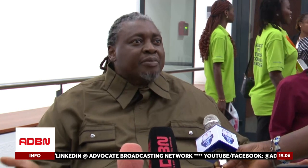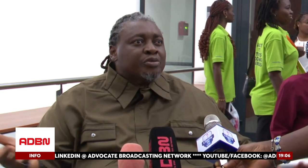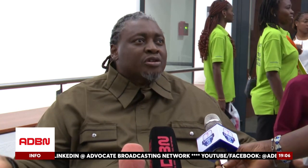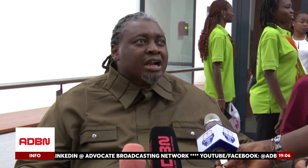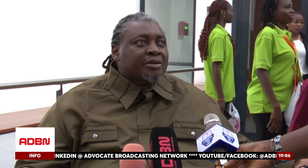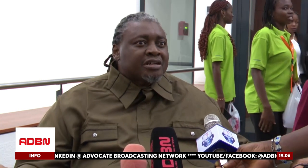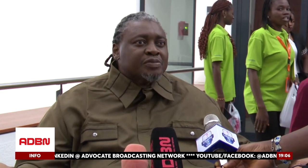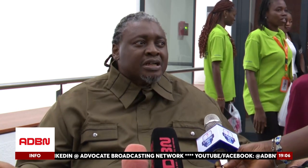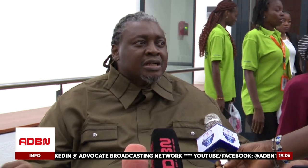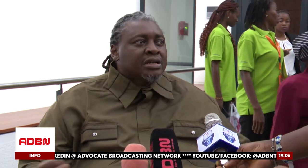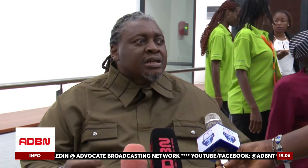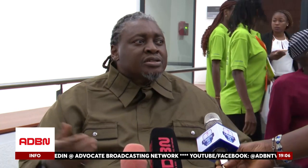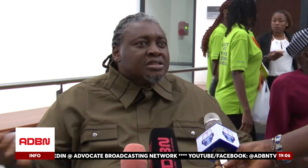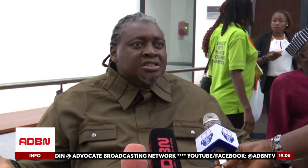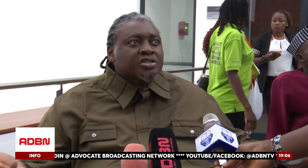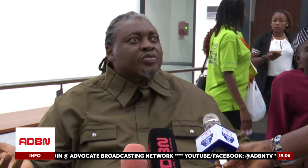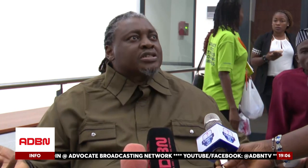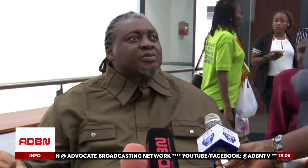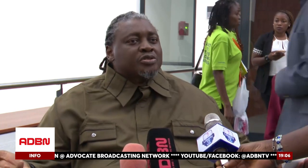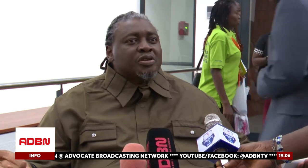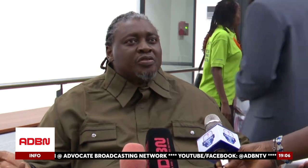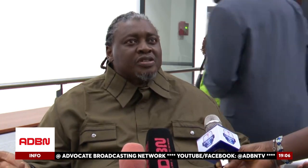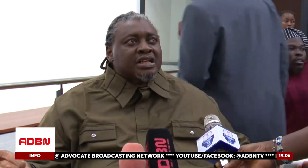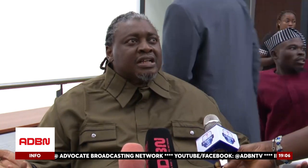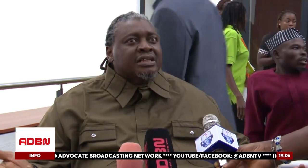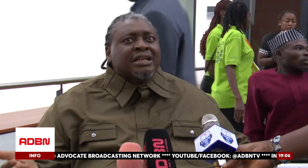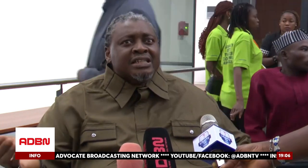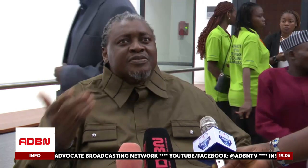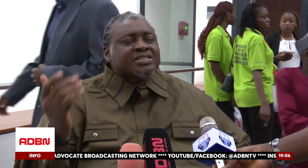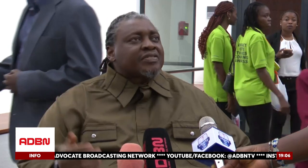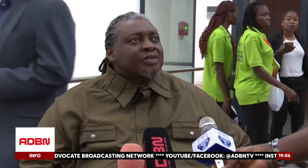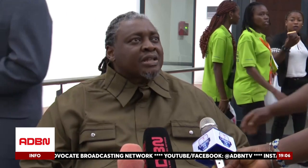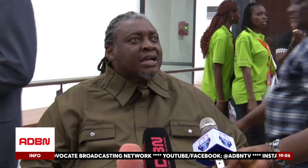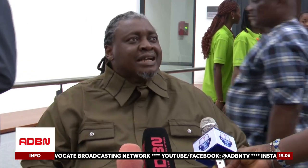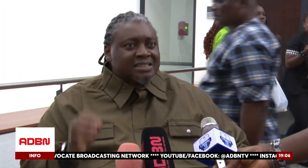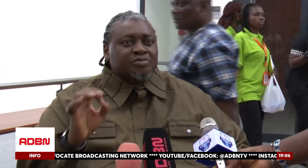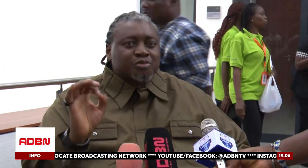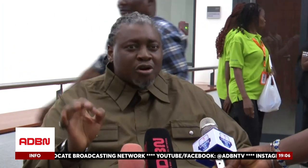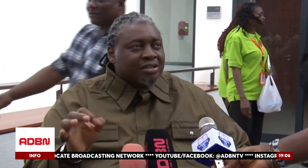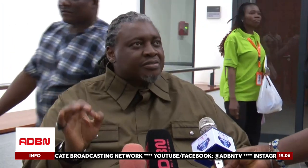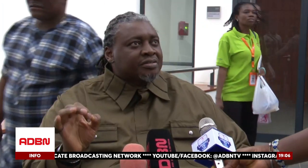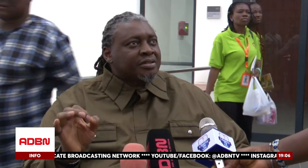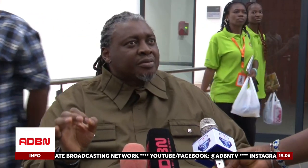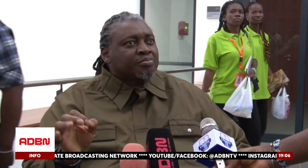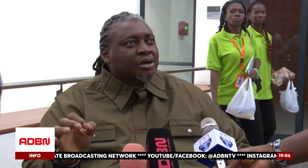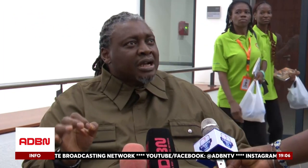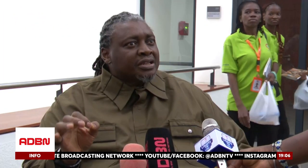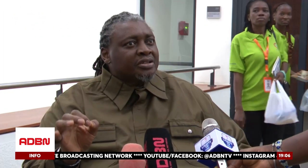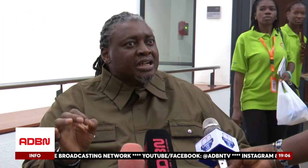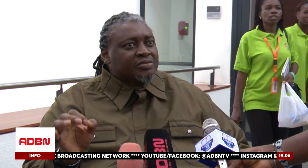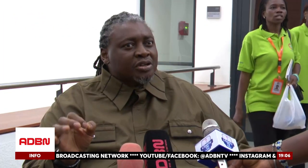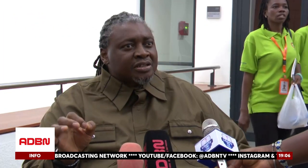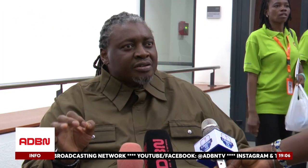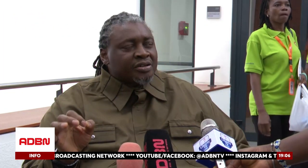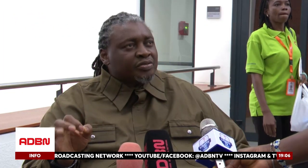lying there, people know that I'm a transporter. Ditto for so many of us like that. Let's even start from there. That's the current burner.